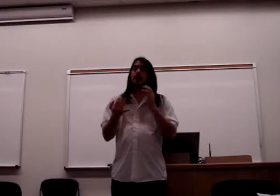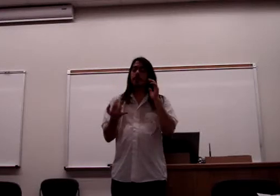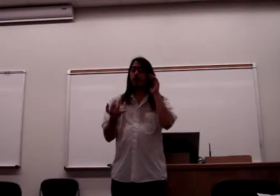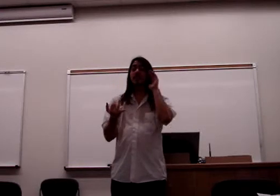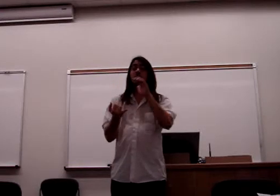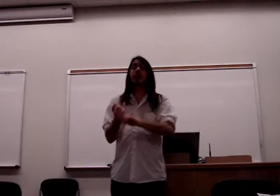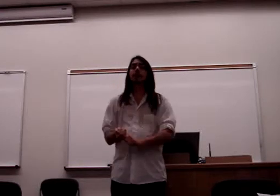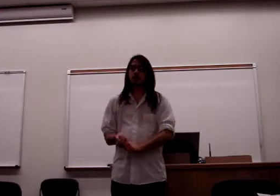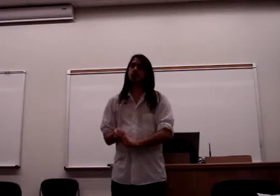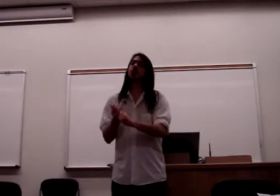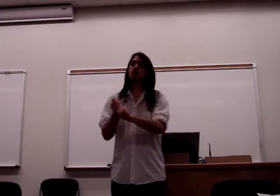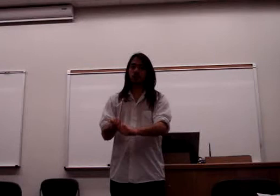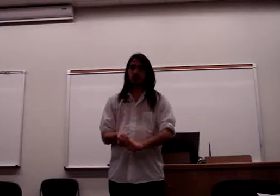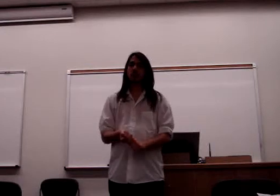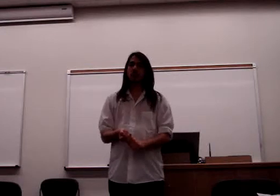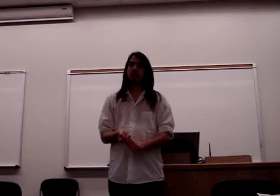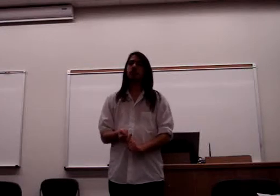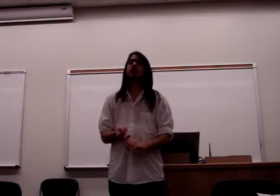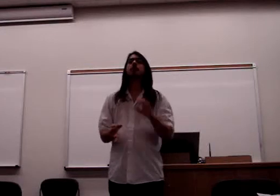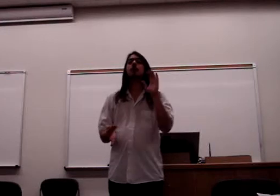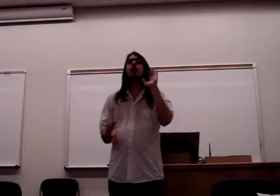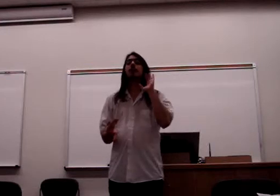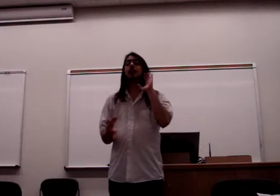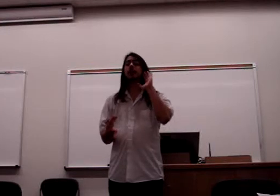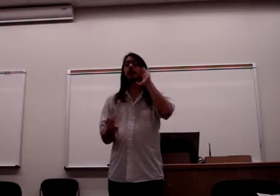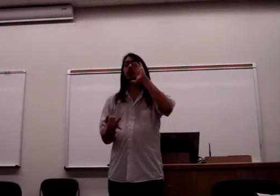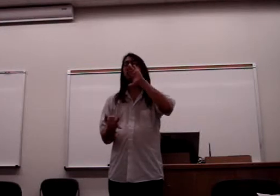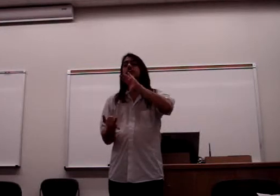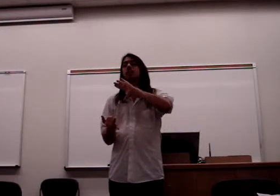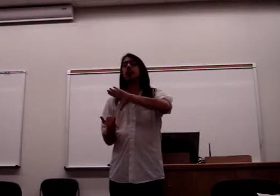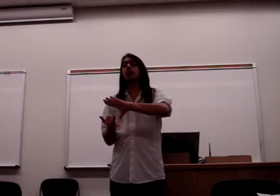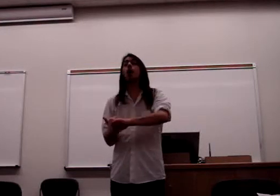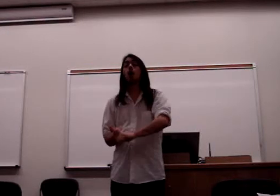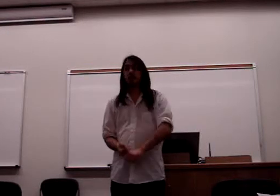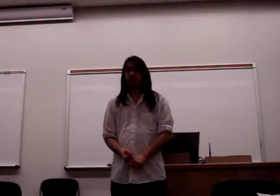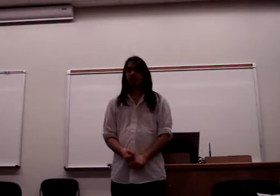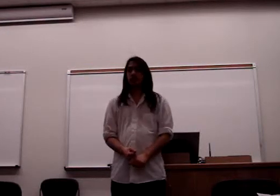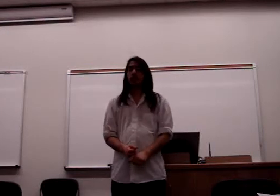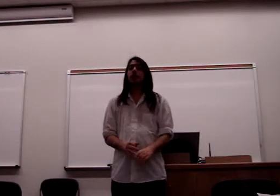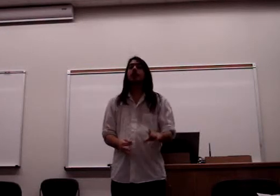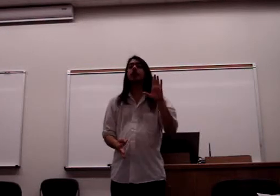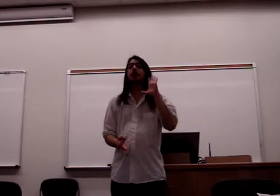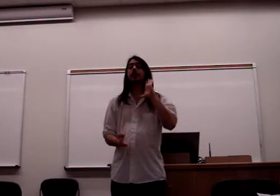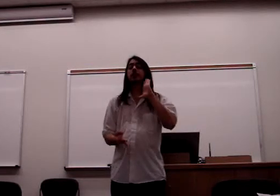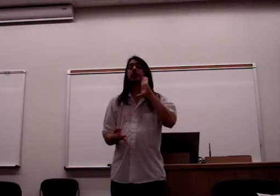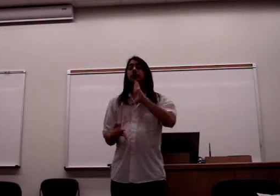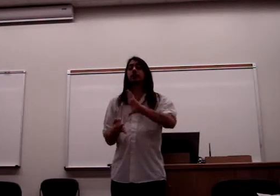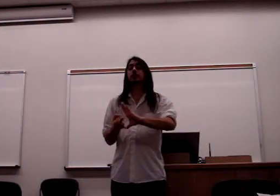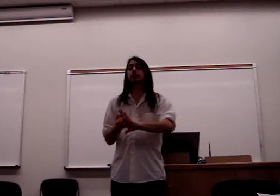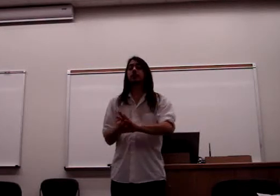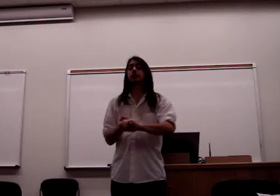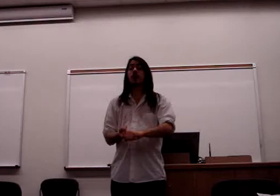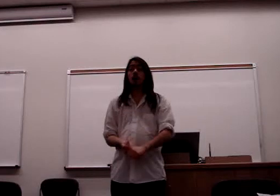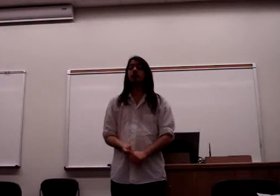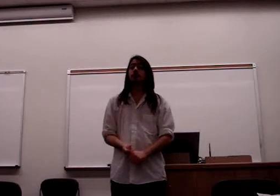There is science, which includes mathematics. There is art. There is love.